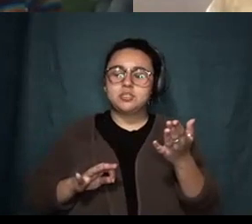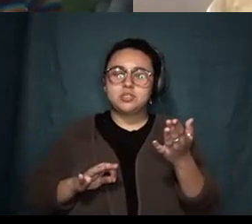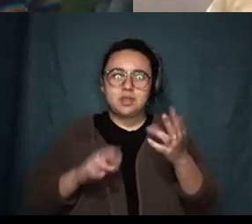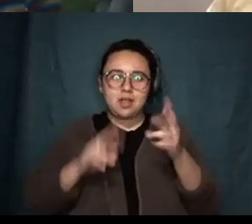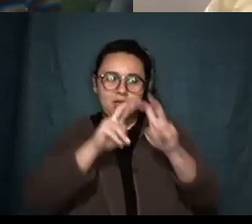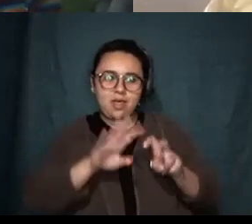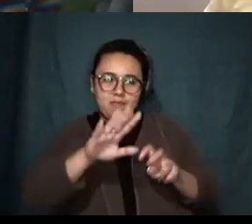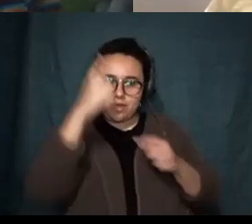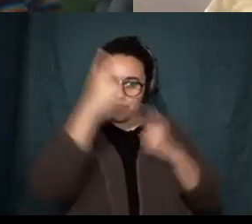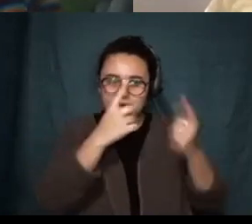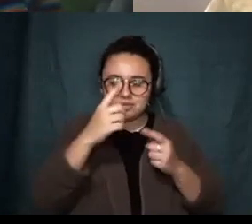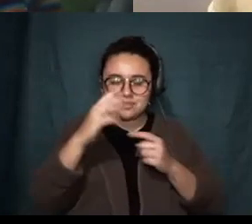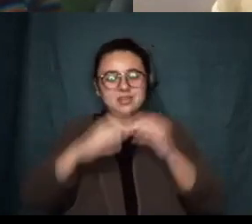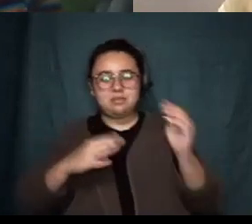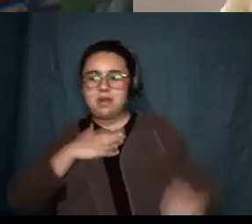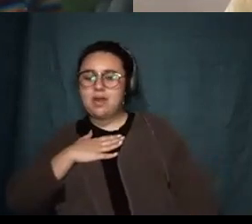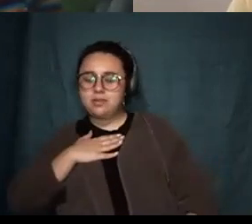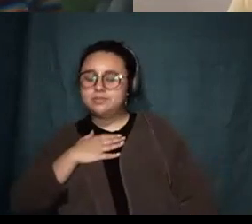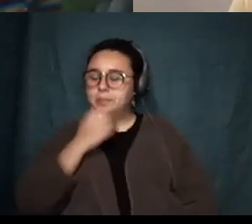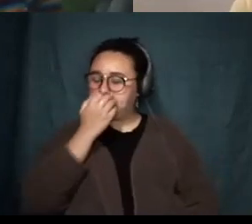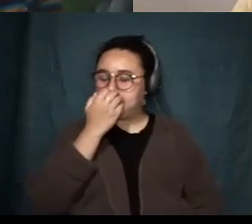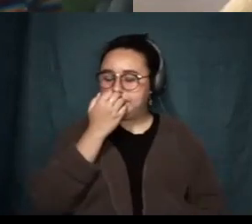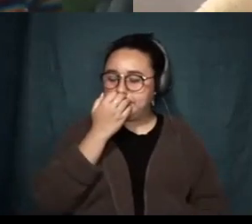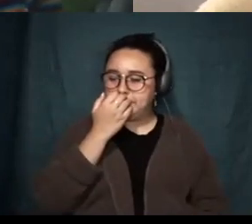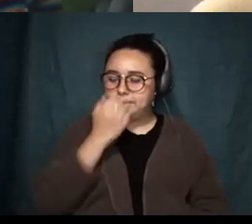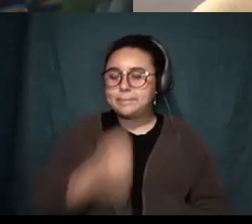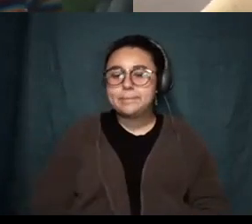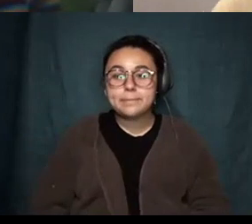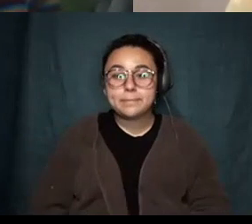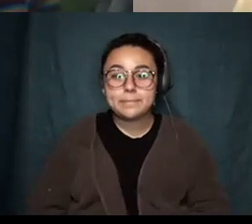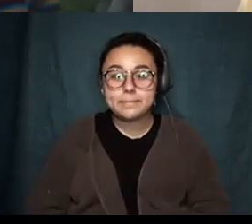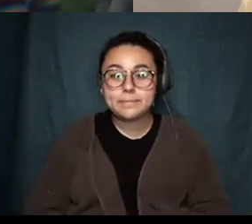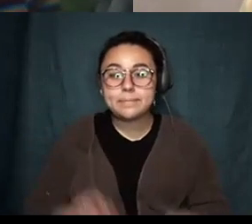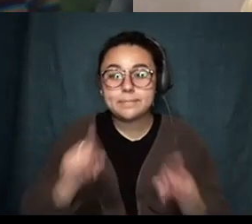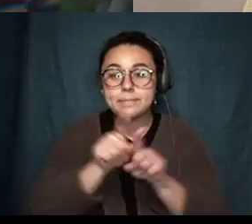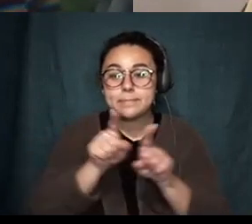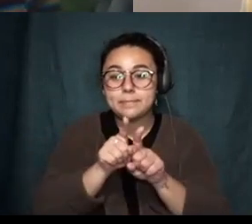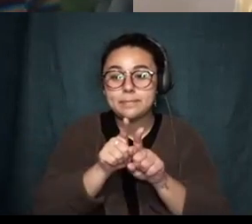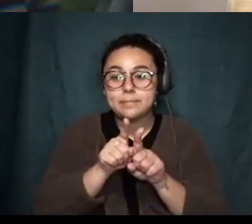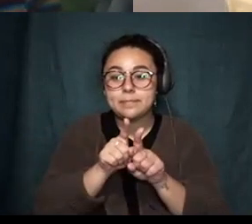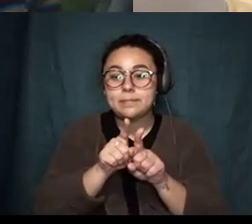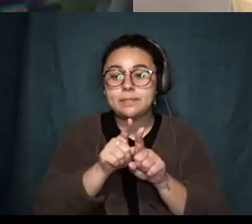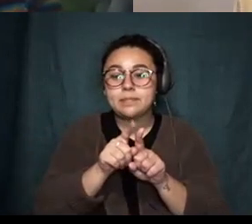uh also uh you know secret clandestine recovery meetings